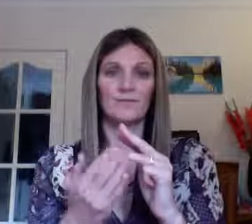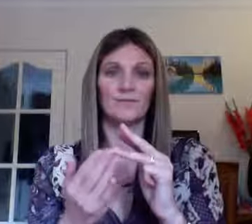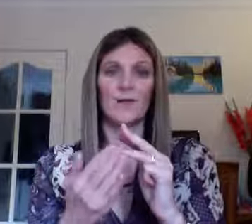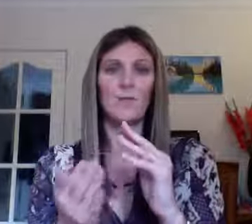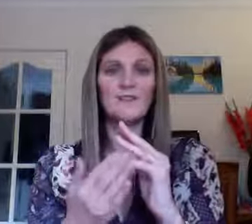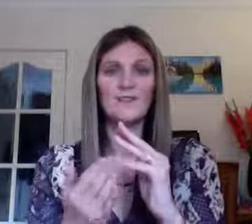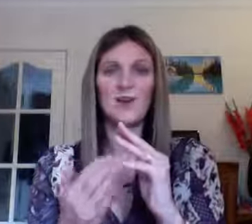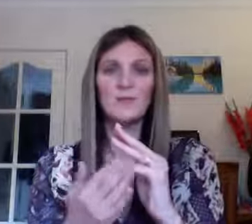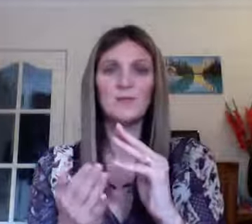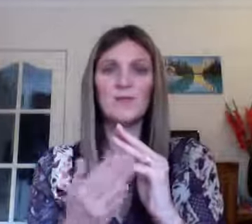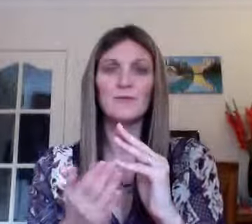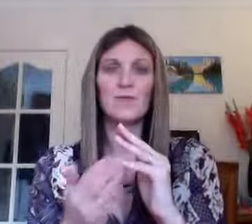What is it that I'm doing wrong?